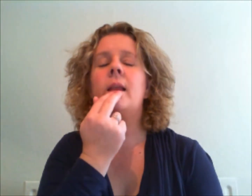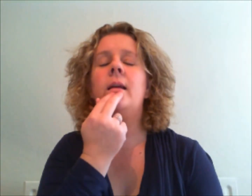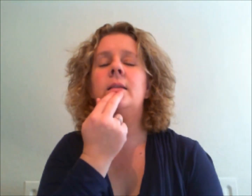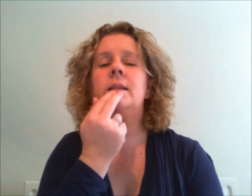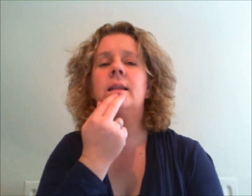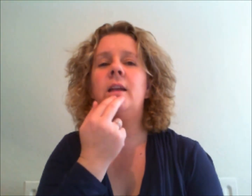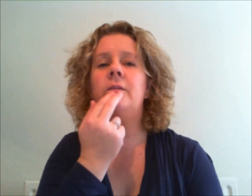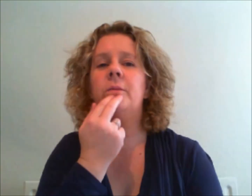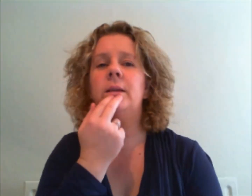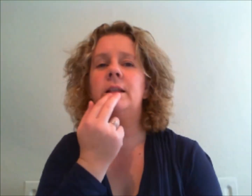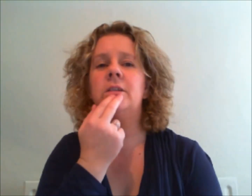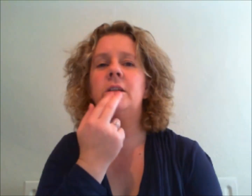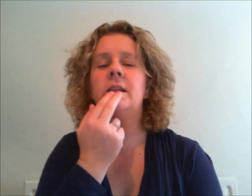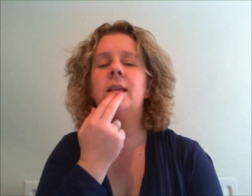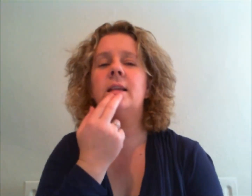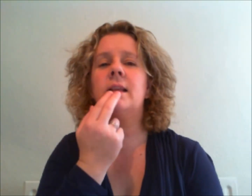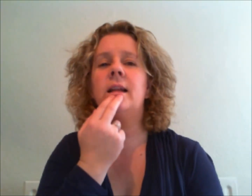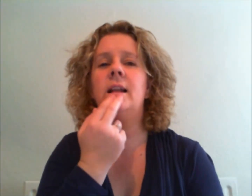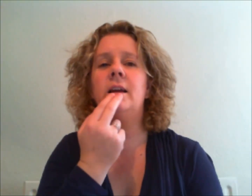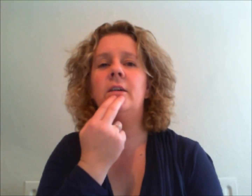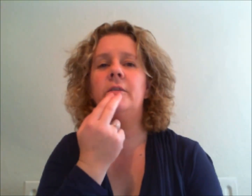it's safe for me to do the things that I love